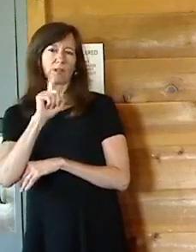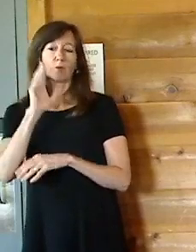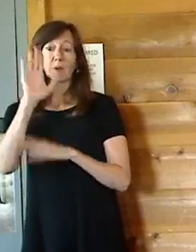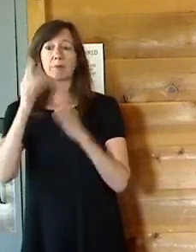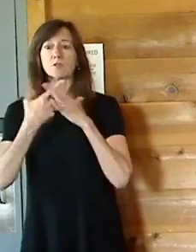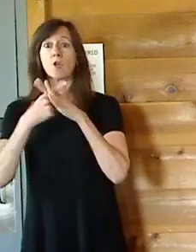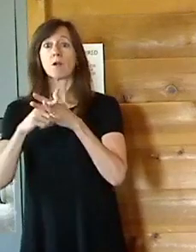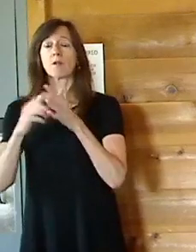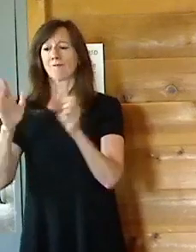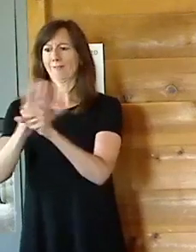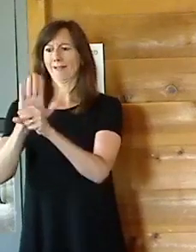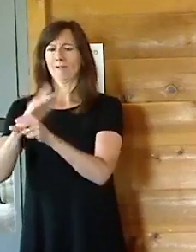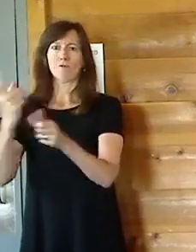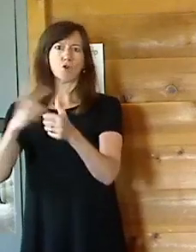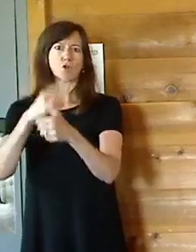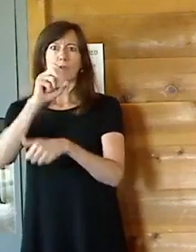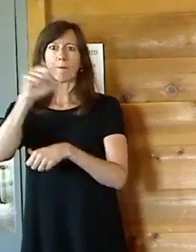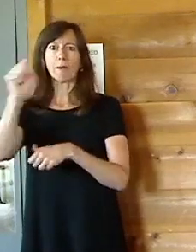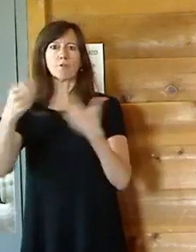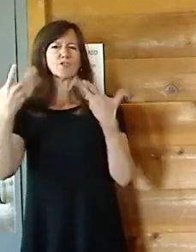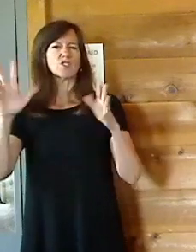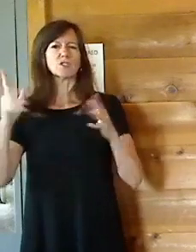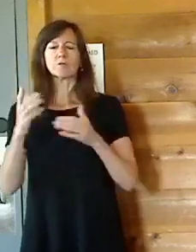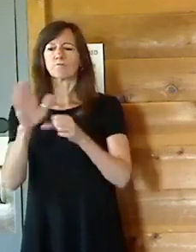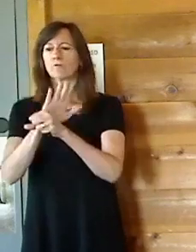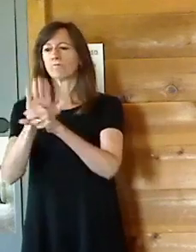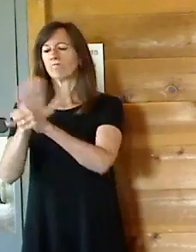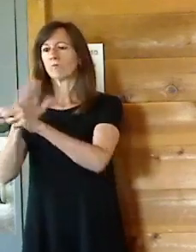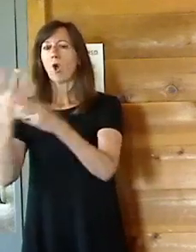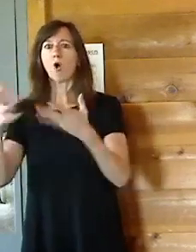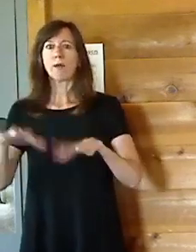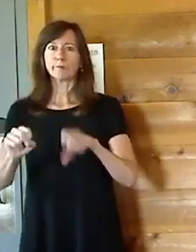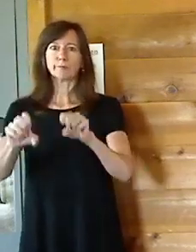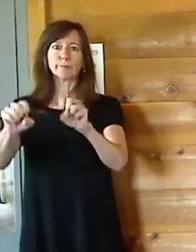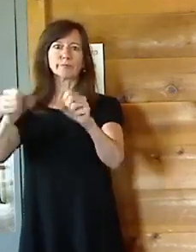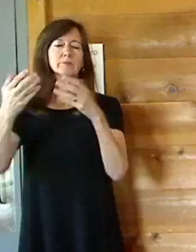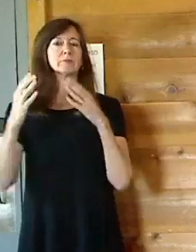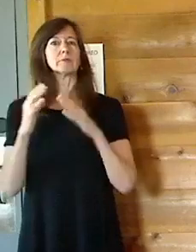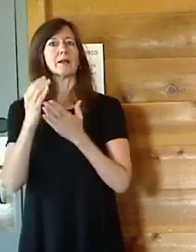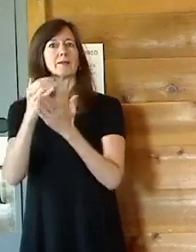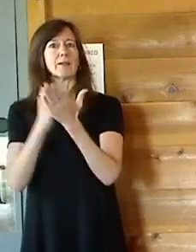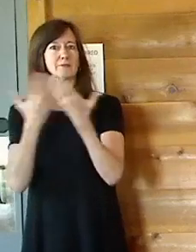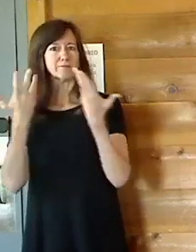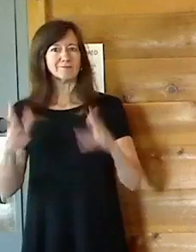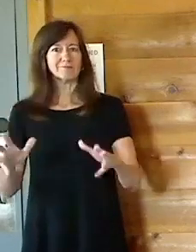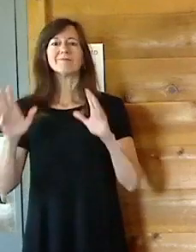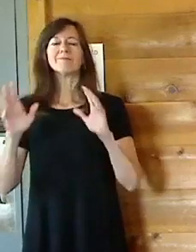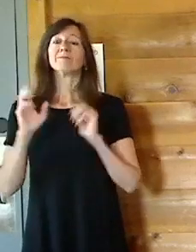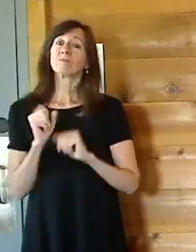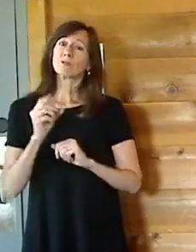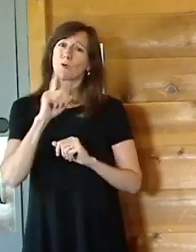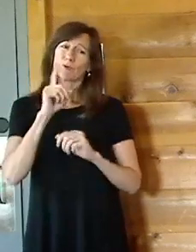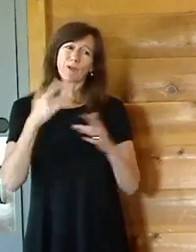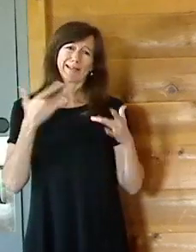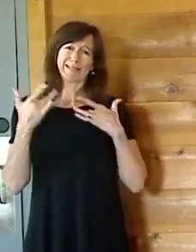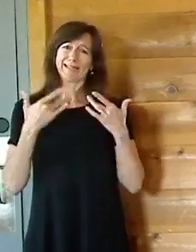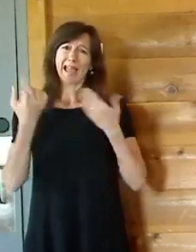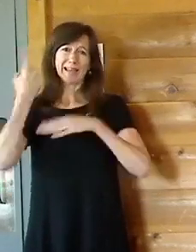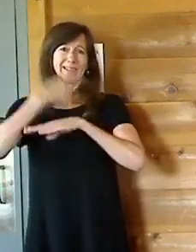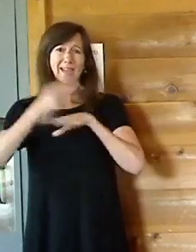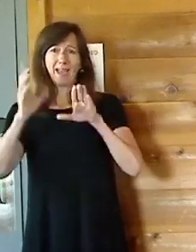but there will be more opportunities as well. And it was a great day, very exciting, and just a great hangar. Now we,